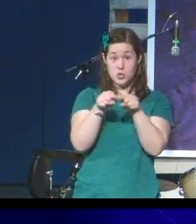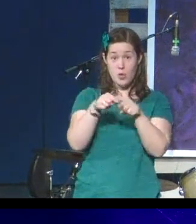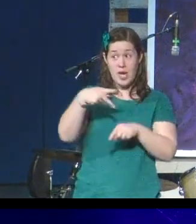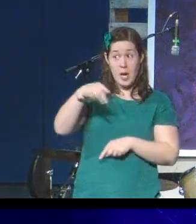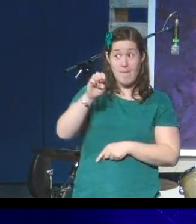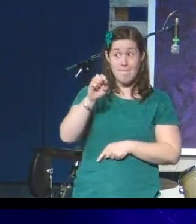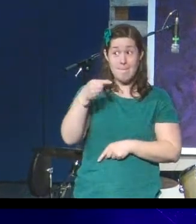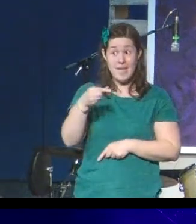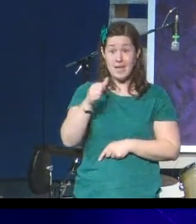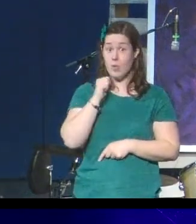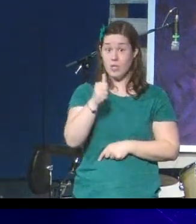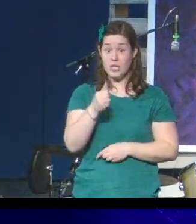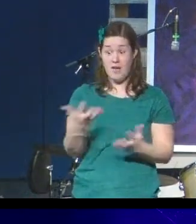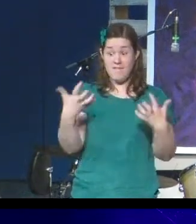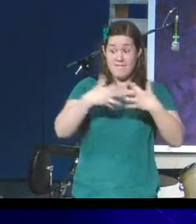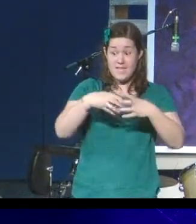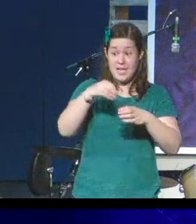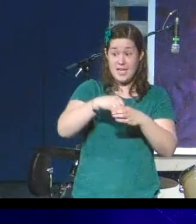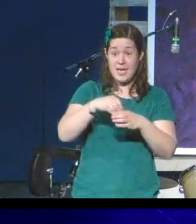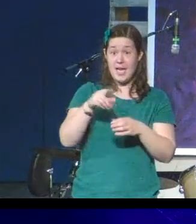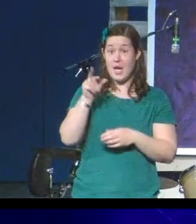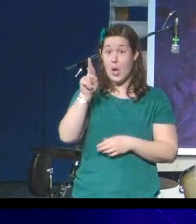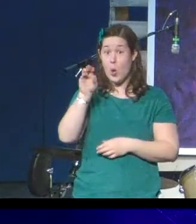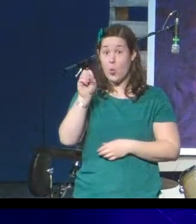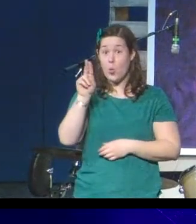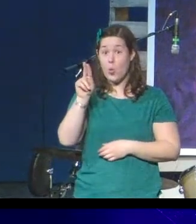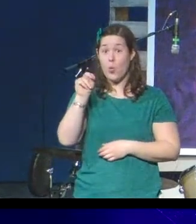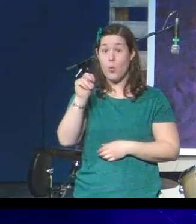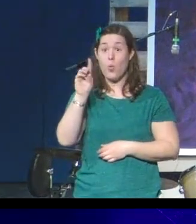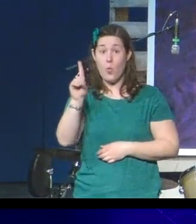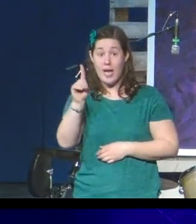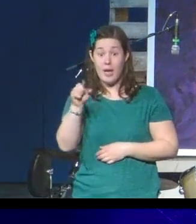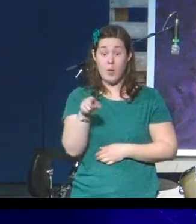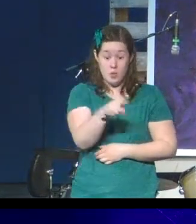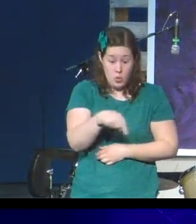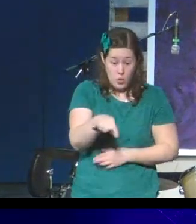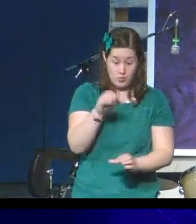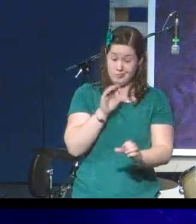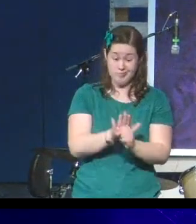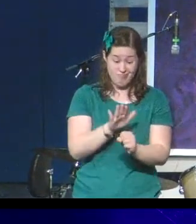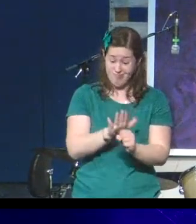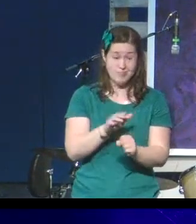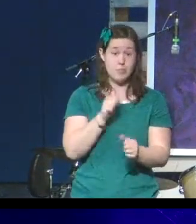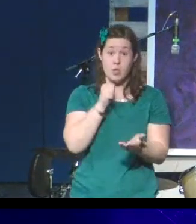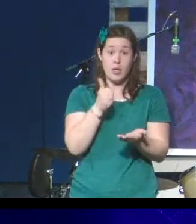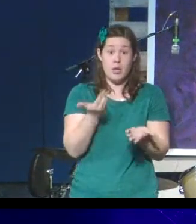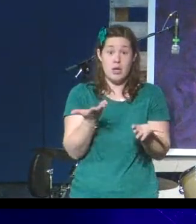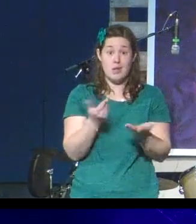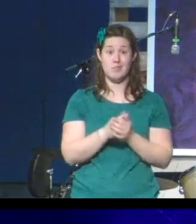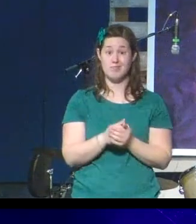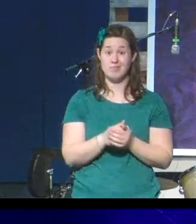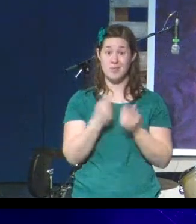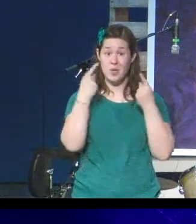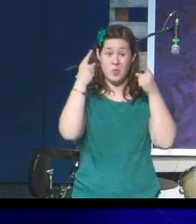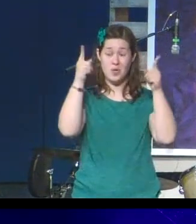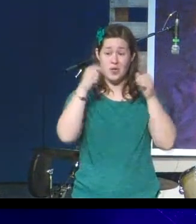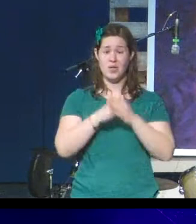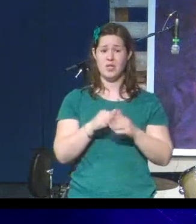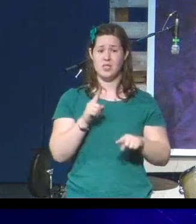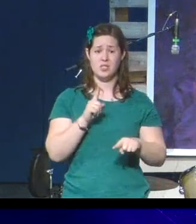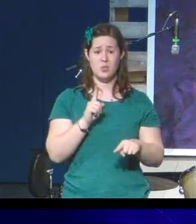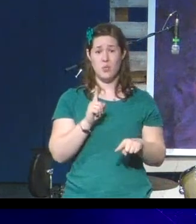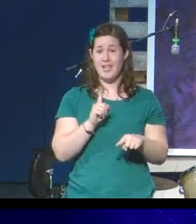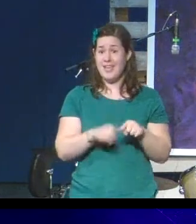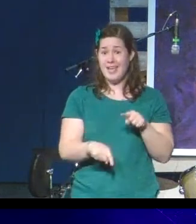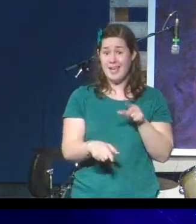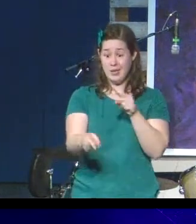Maybe we cannot recreate the past because it is not ours to recreate. Because we can't go